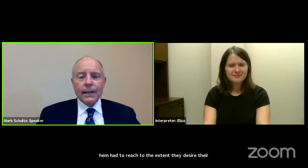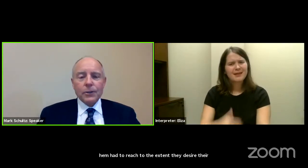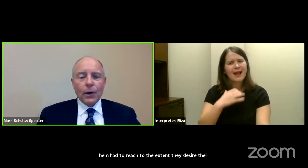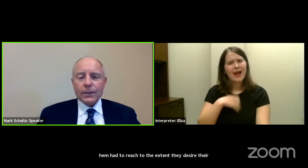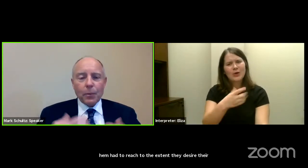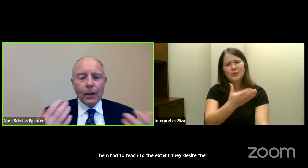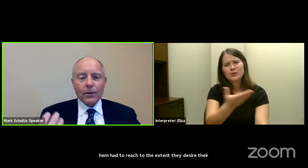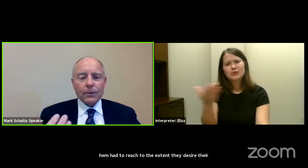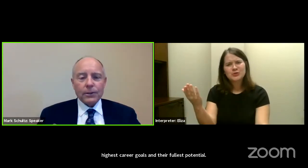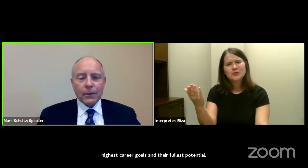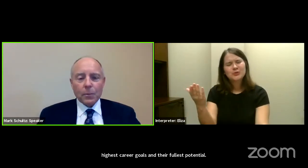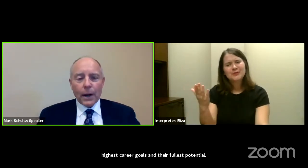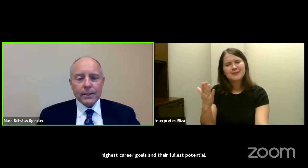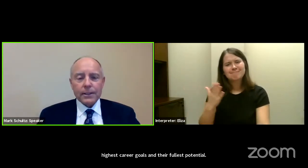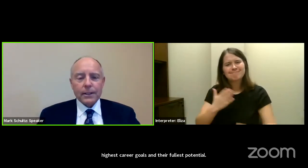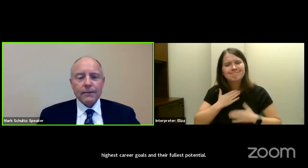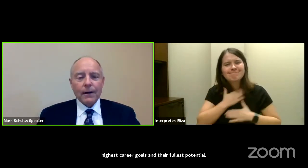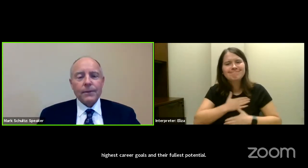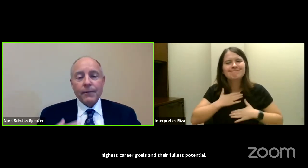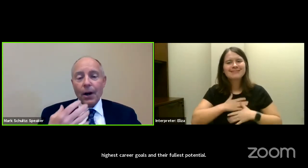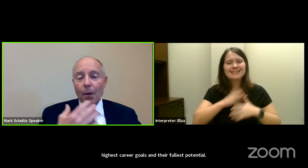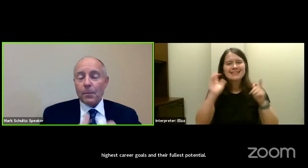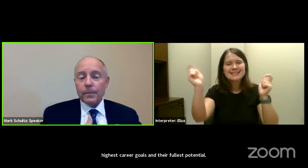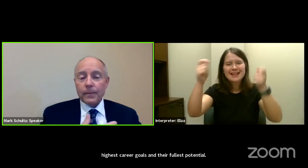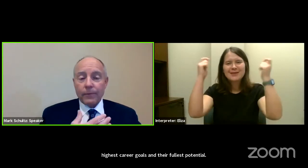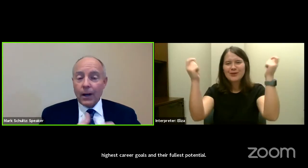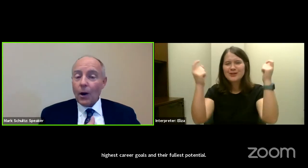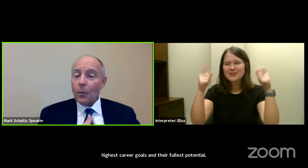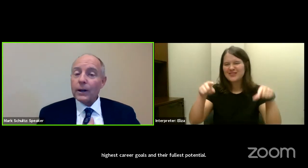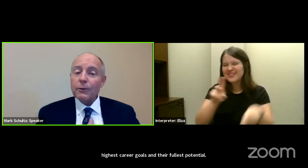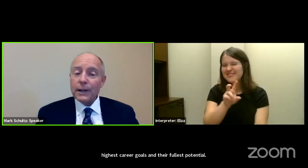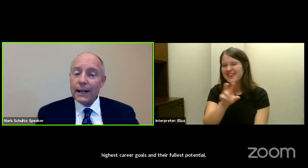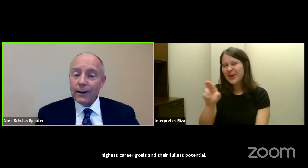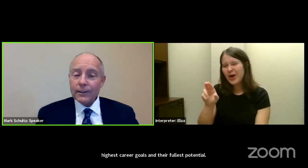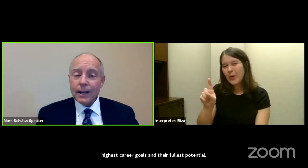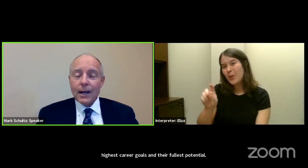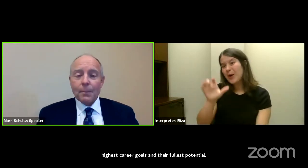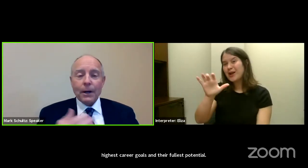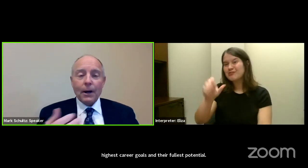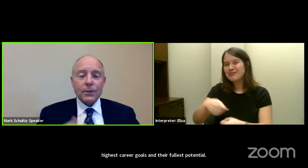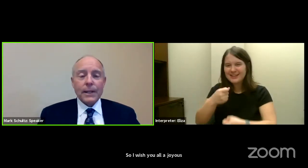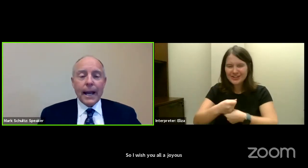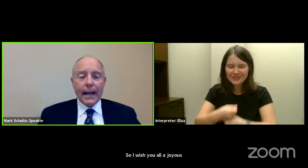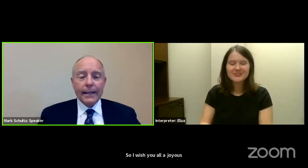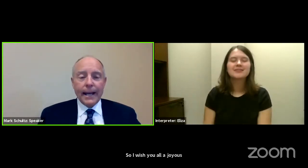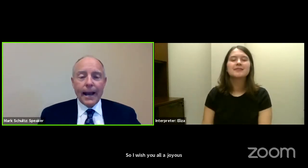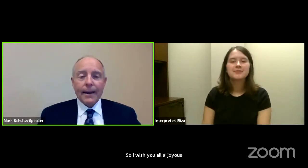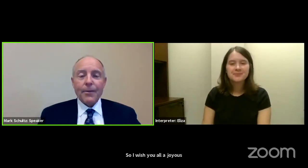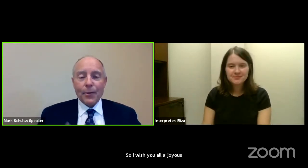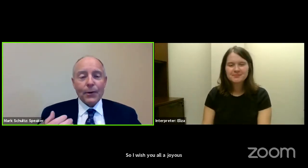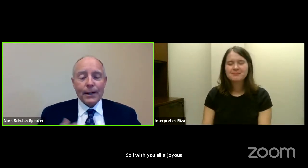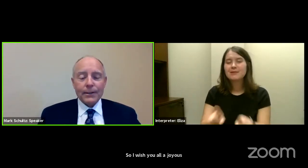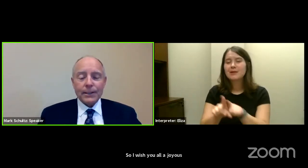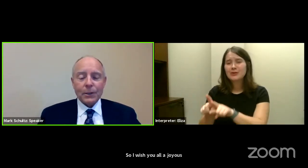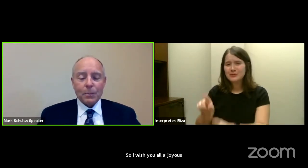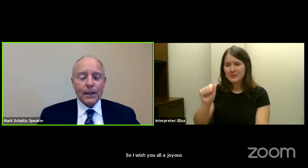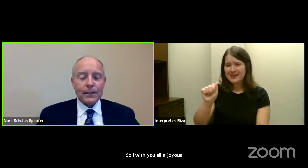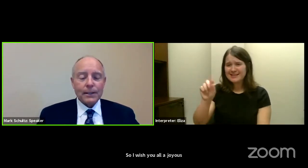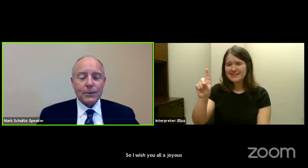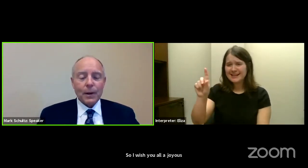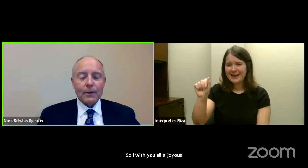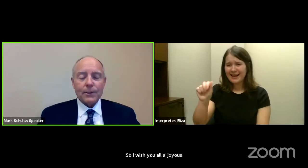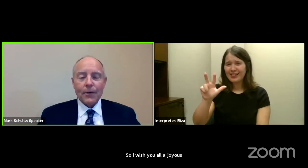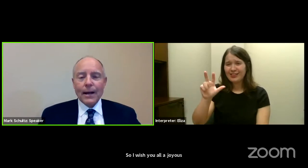all a joyous and well-earned celebration of the VR 100 years, but also the ADA 30-year